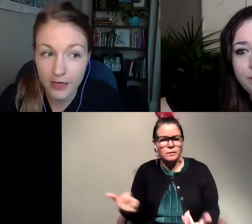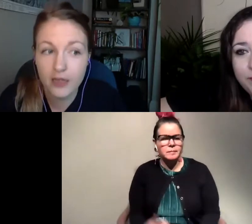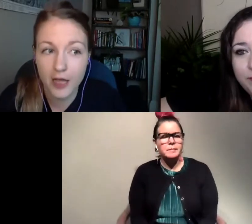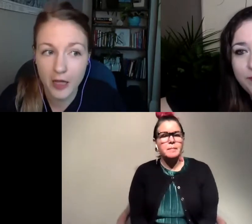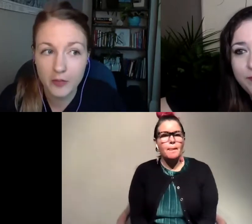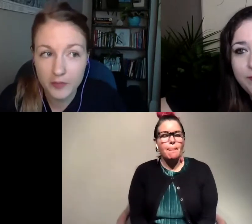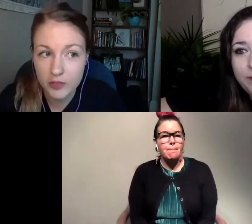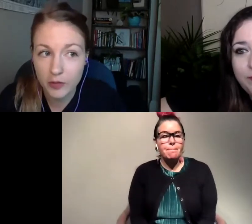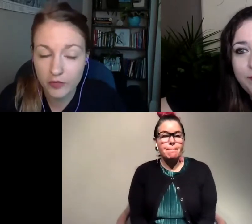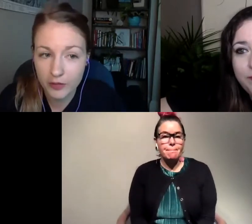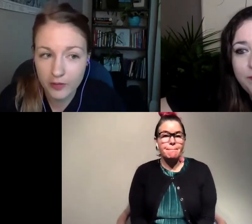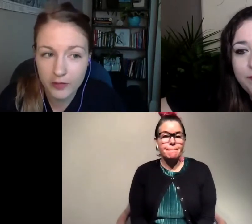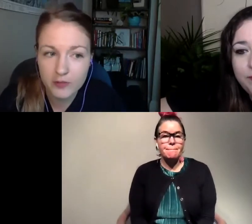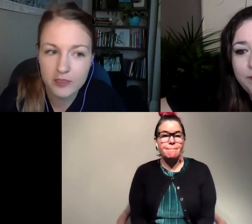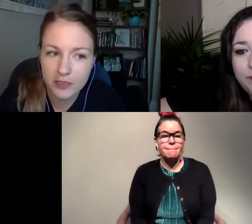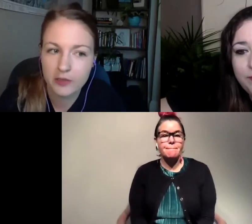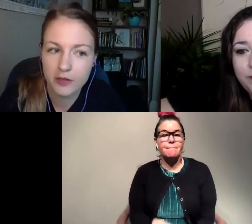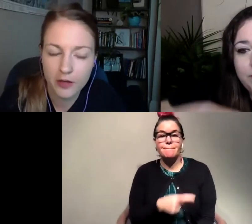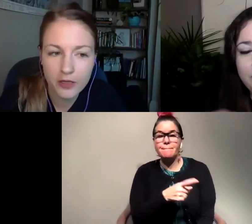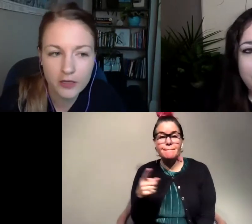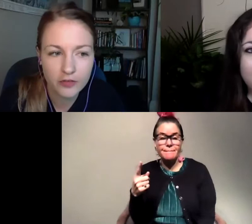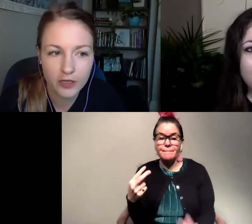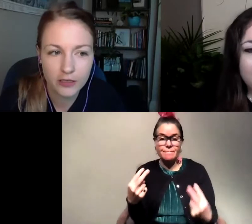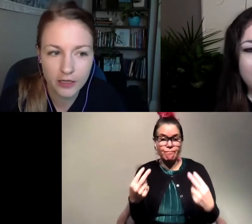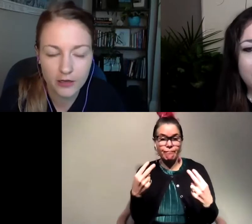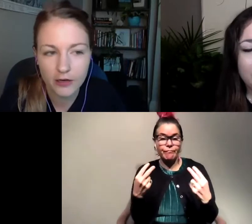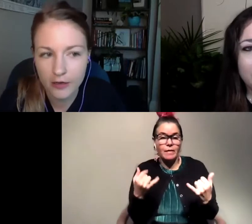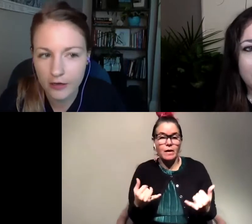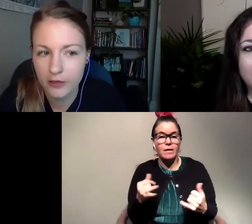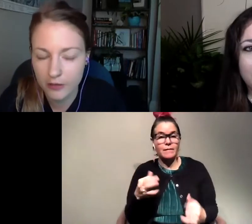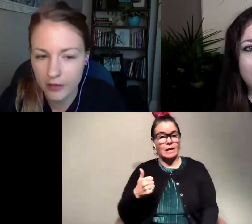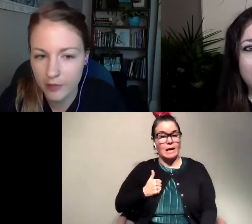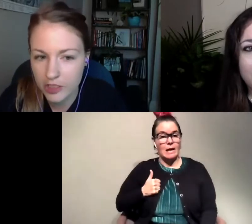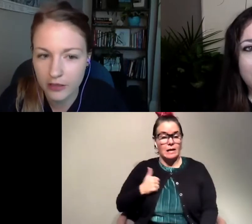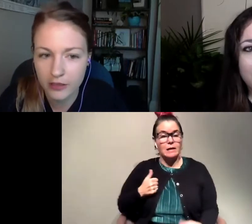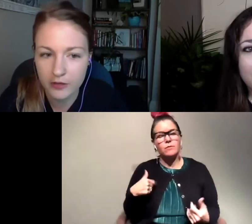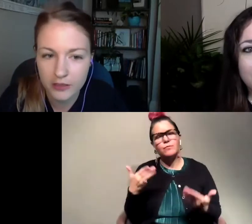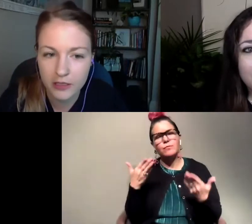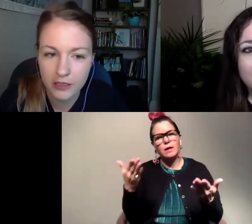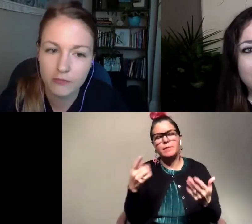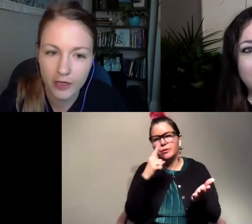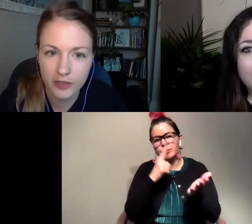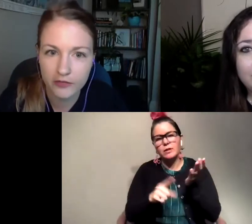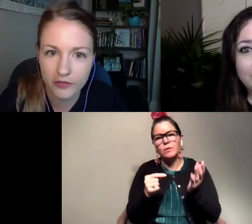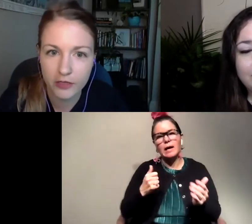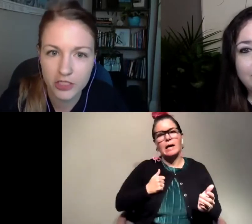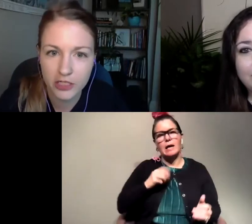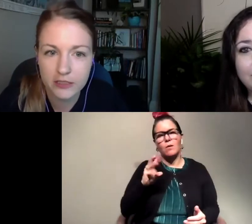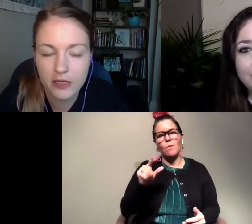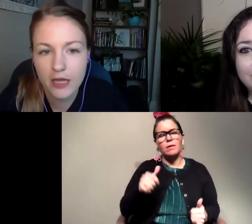so for anybody who's listening on the call if you're in Canada I highly recommend checking out the Canadian Wildlife